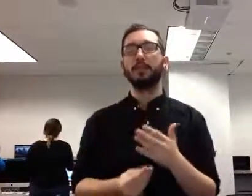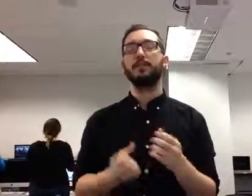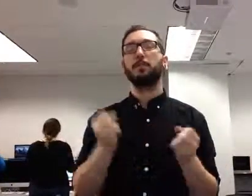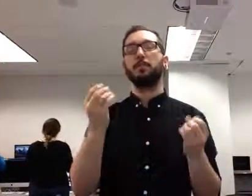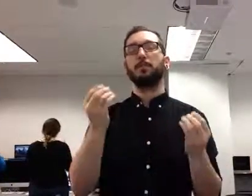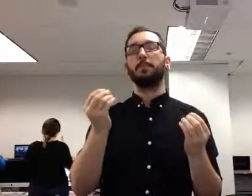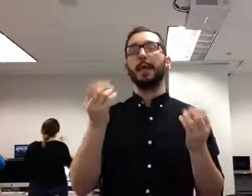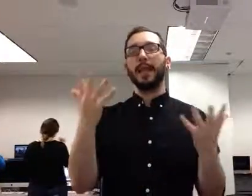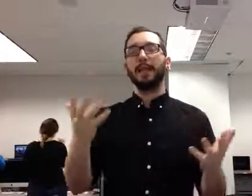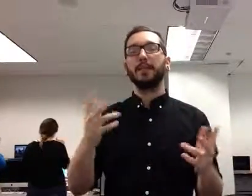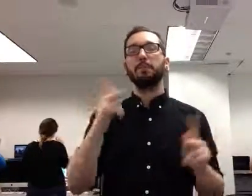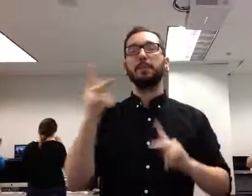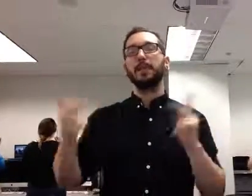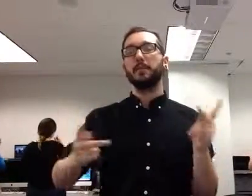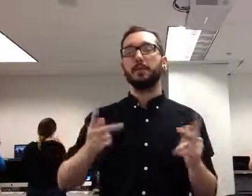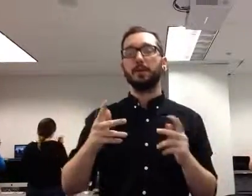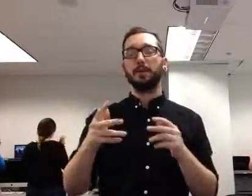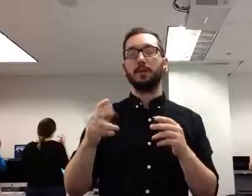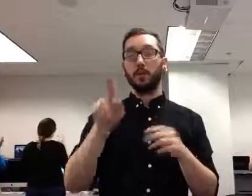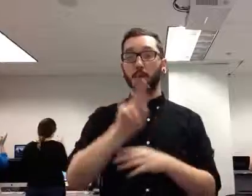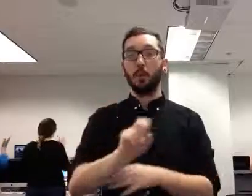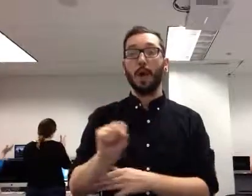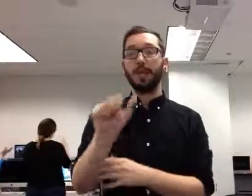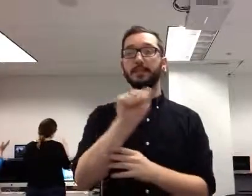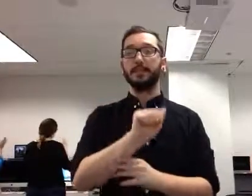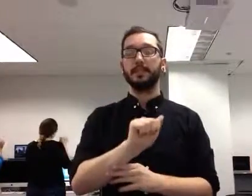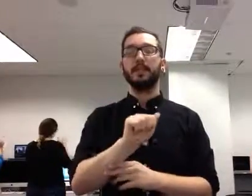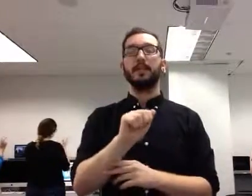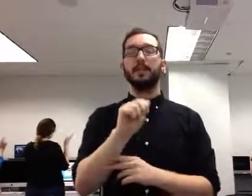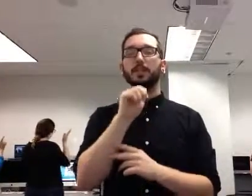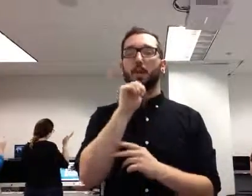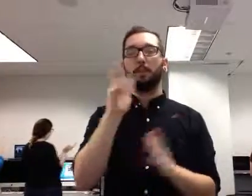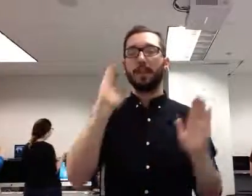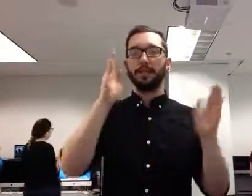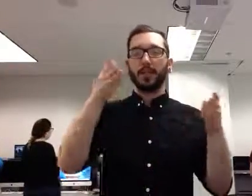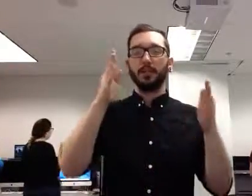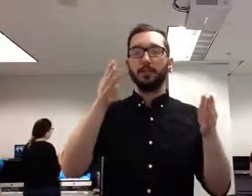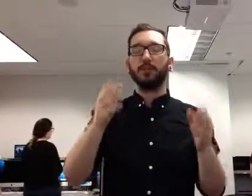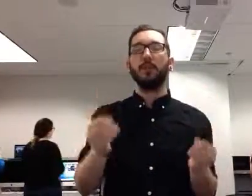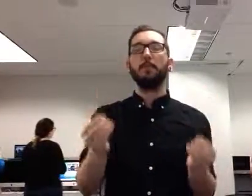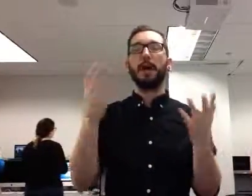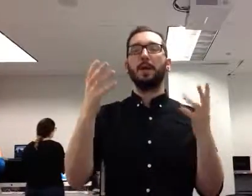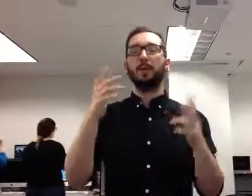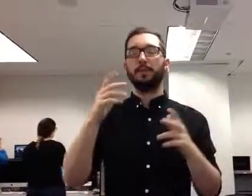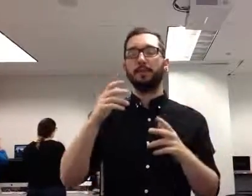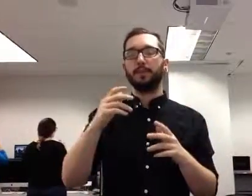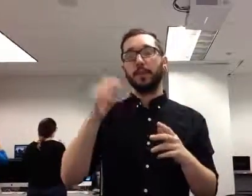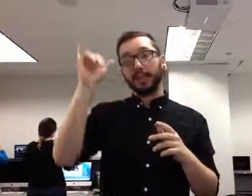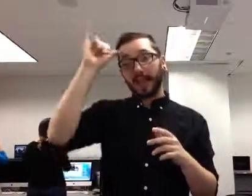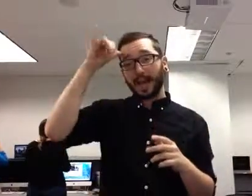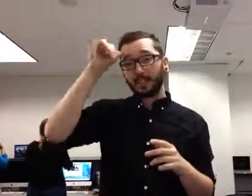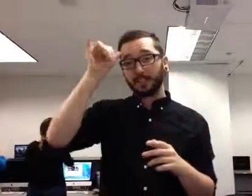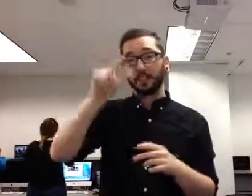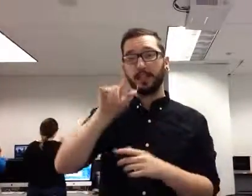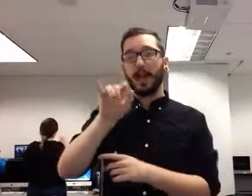attention to is this, the number of livestock that was lost. In an agrarian